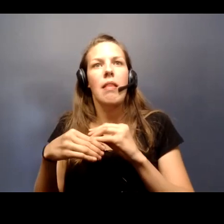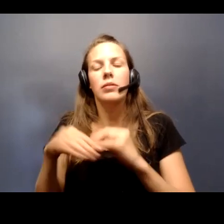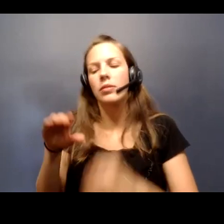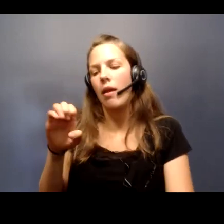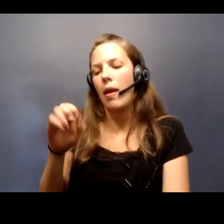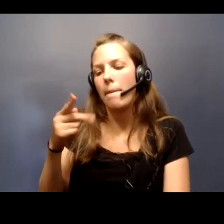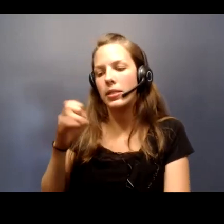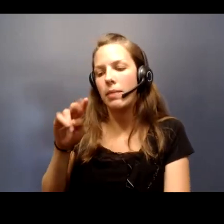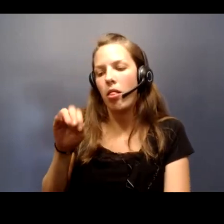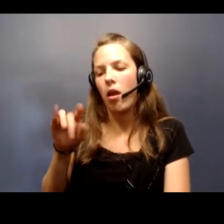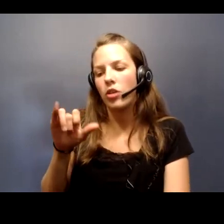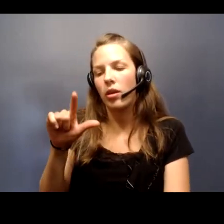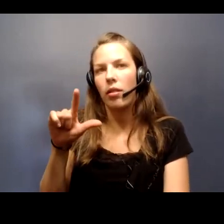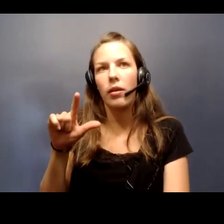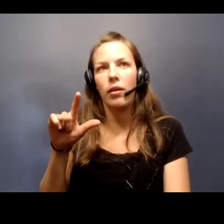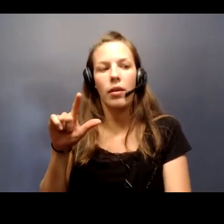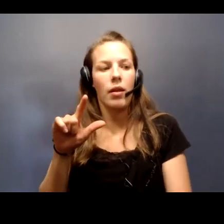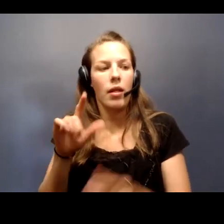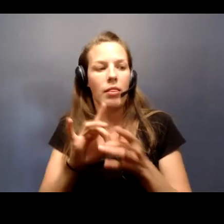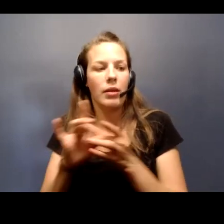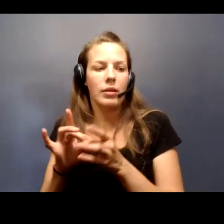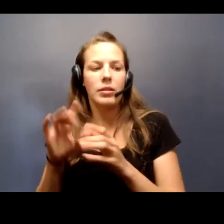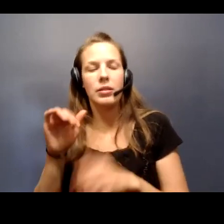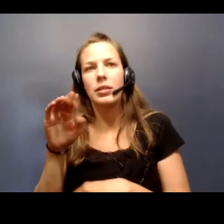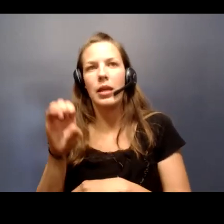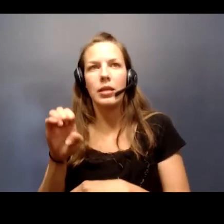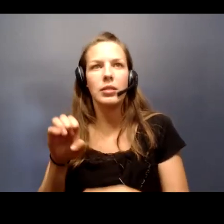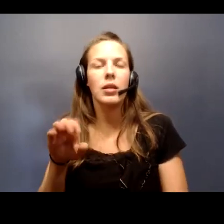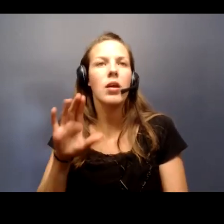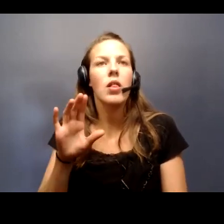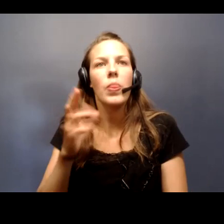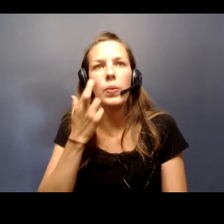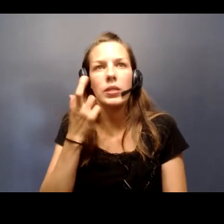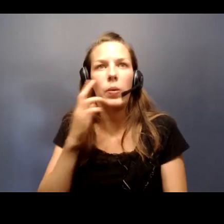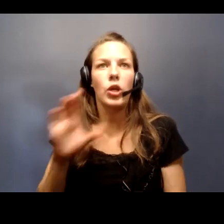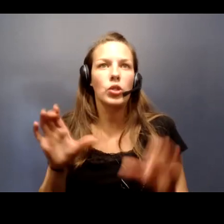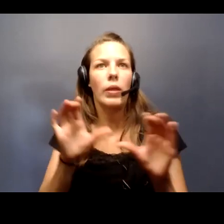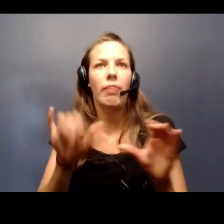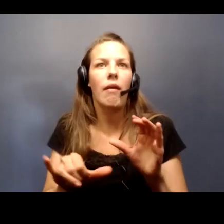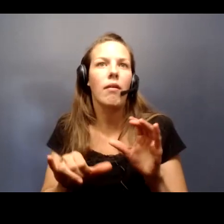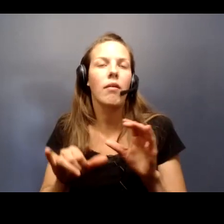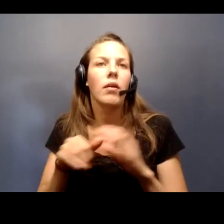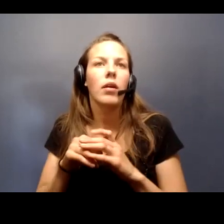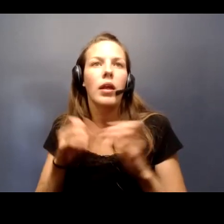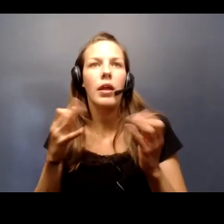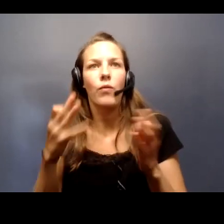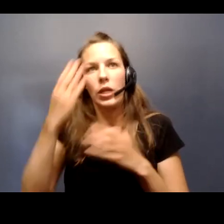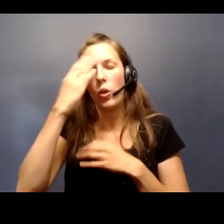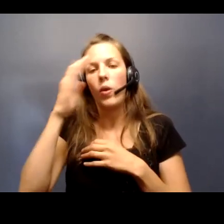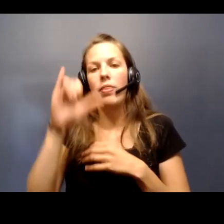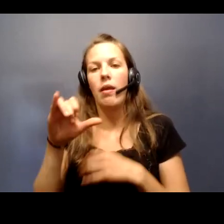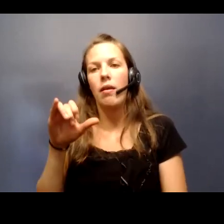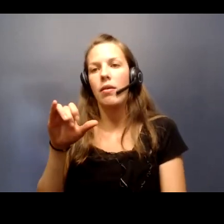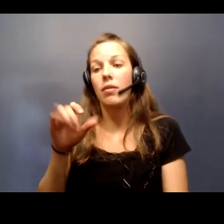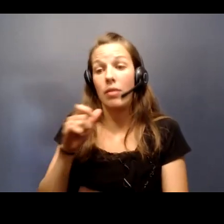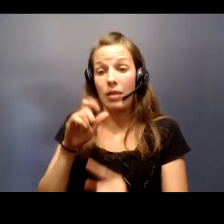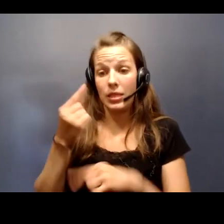linked symptomatic cases. And the reason that we're doing this is that if we know the date of onset of